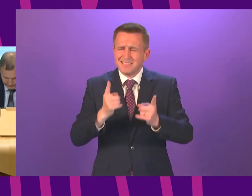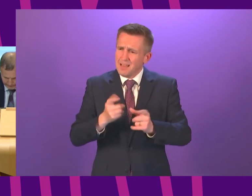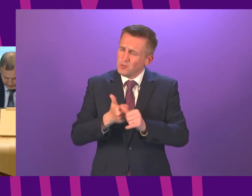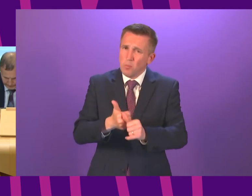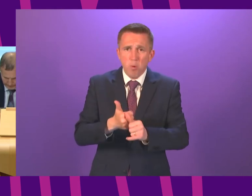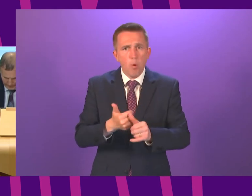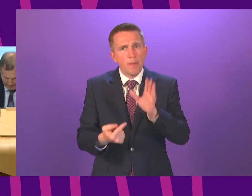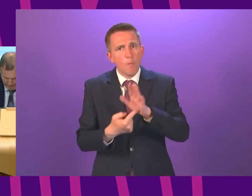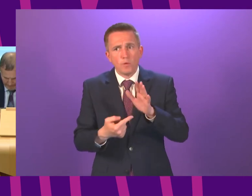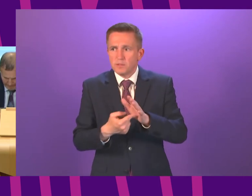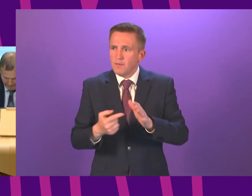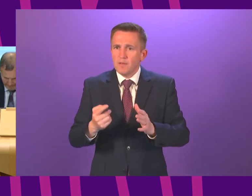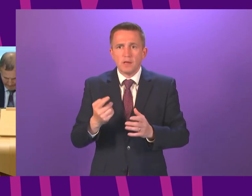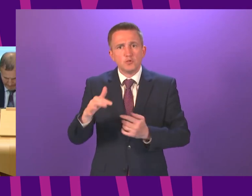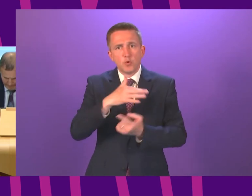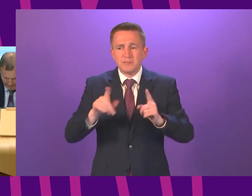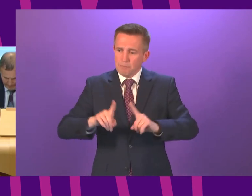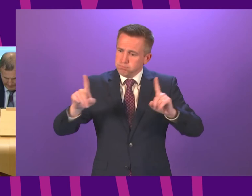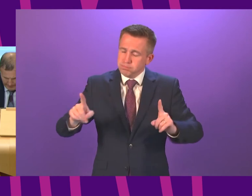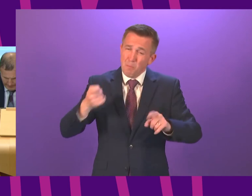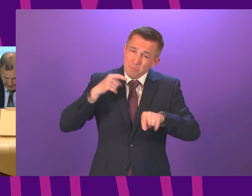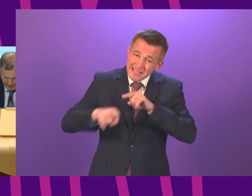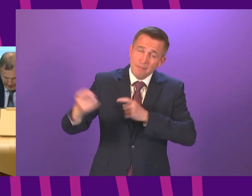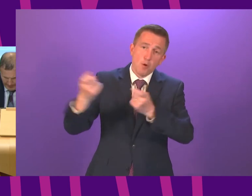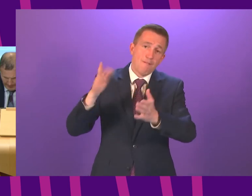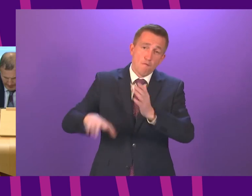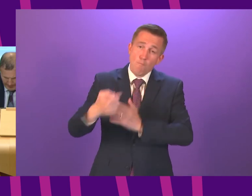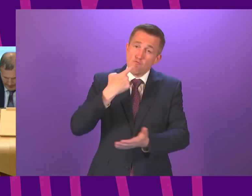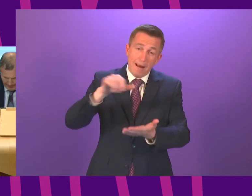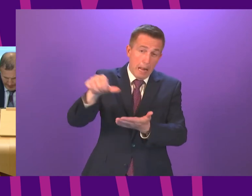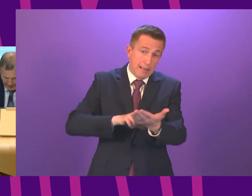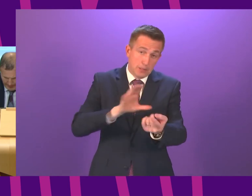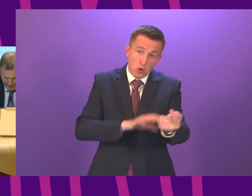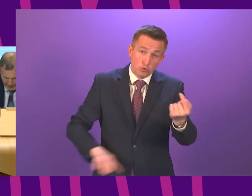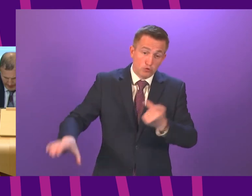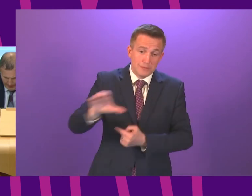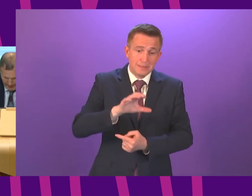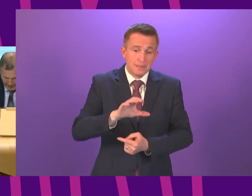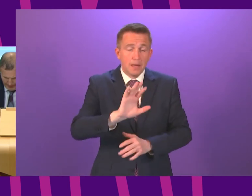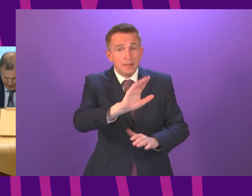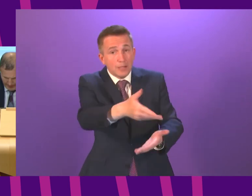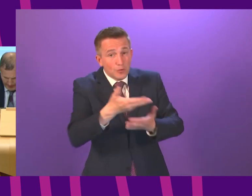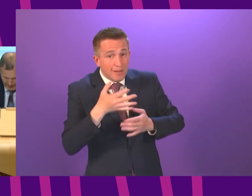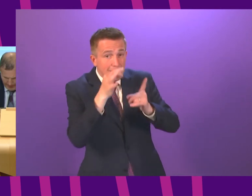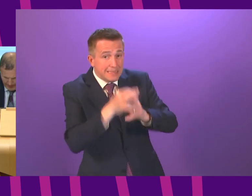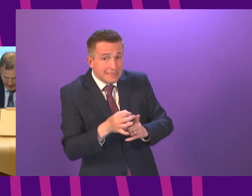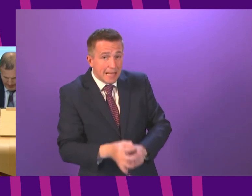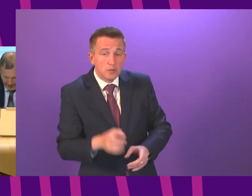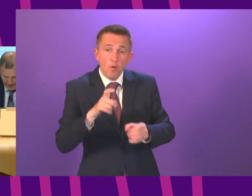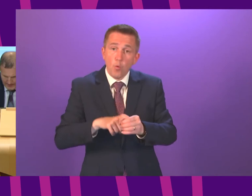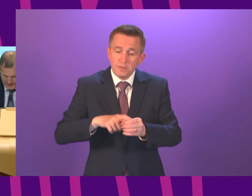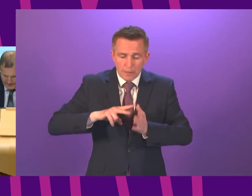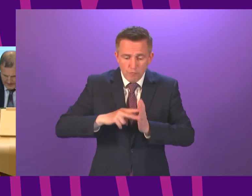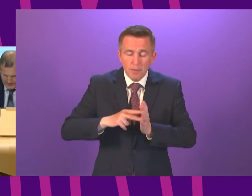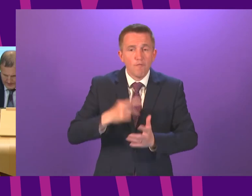particularly from red list countries and can she give details on what quarantine arrangements are in place for those who work abroad